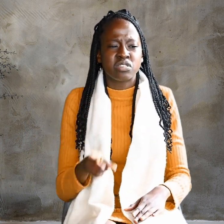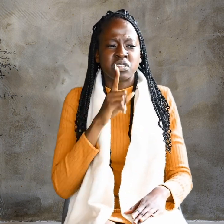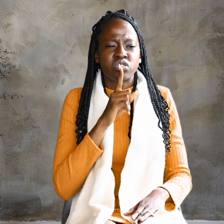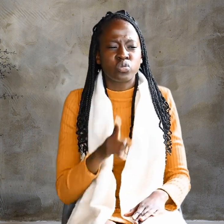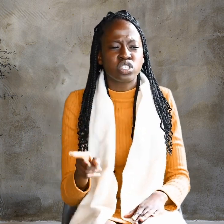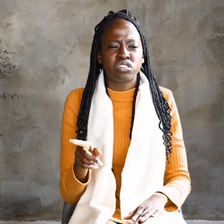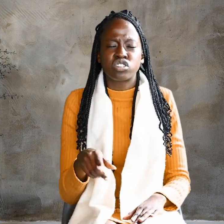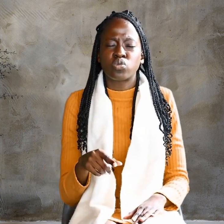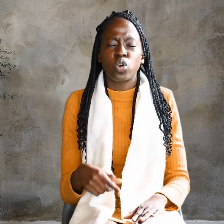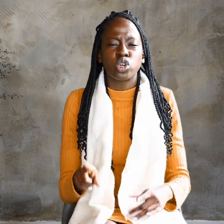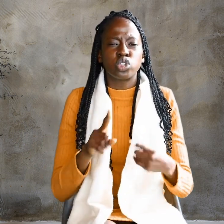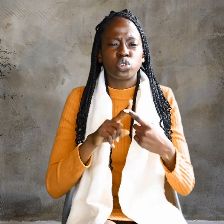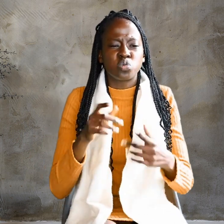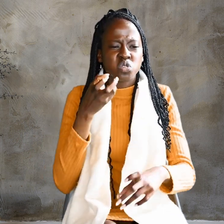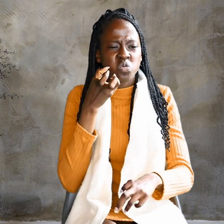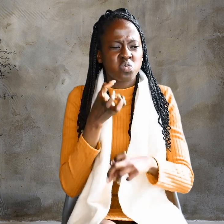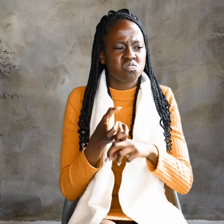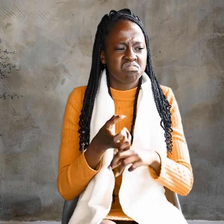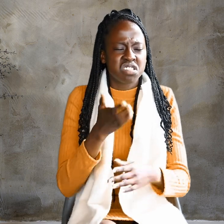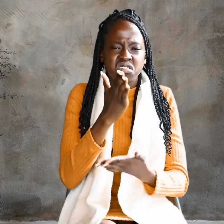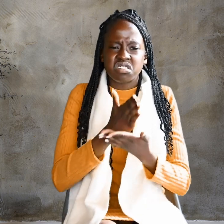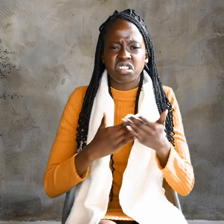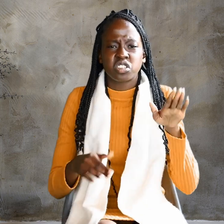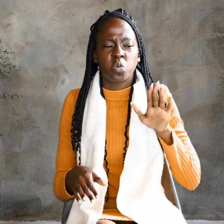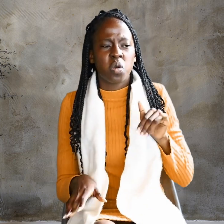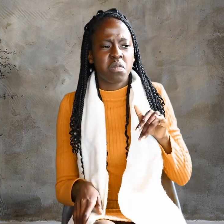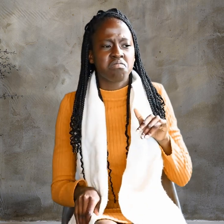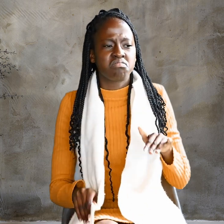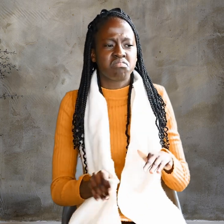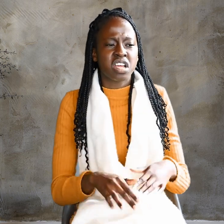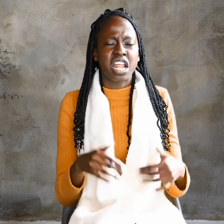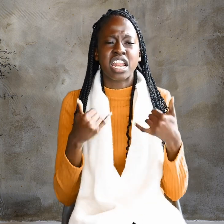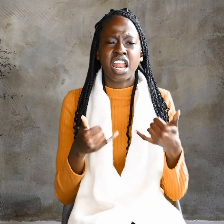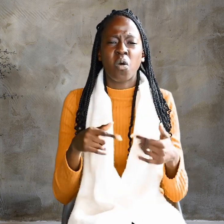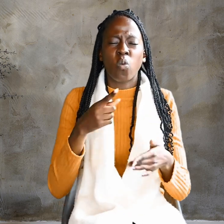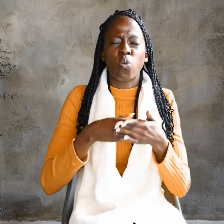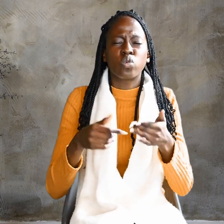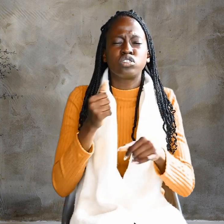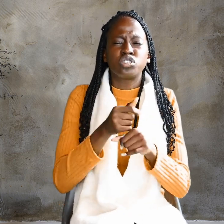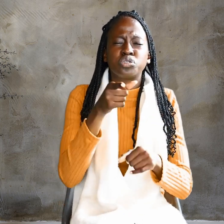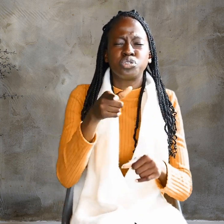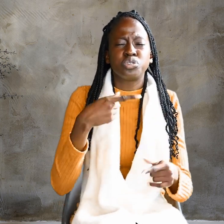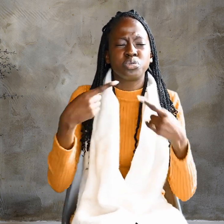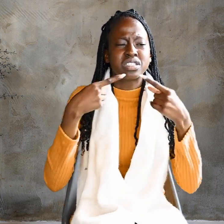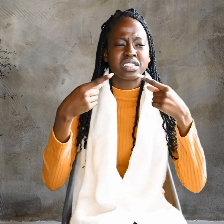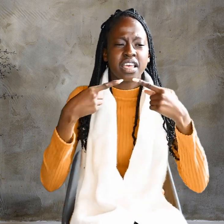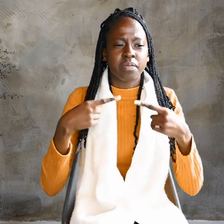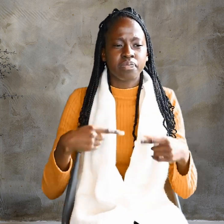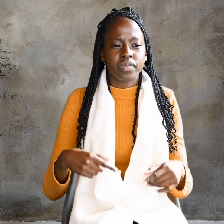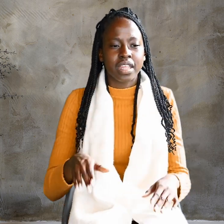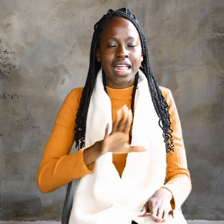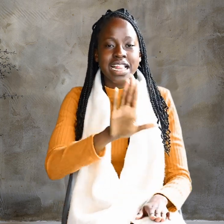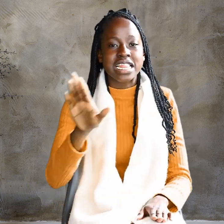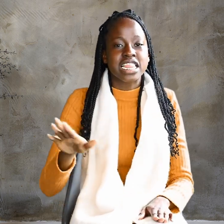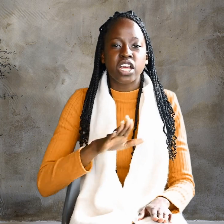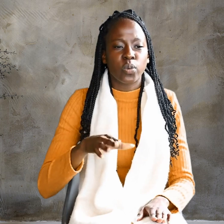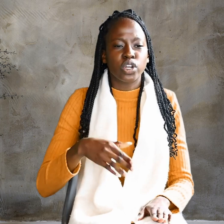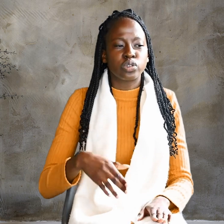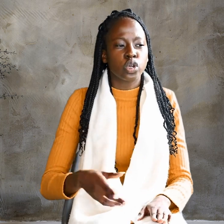us to stone such women. Now, what do you say? They were using this